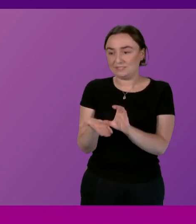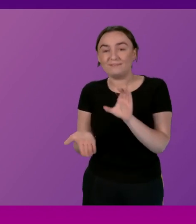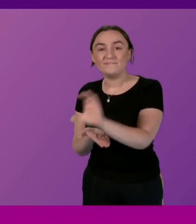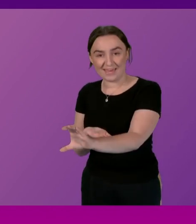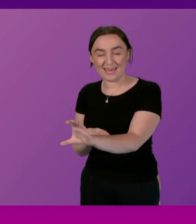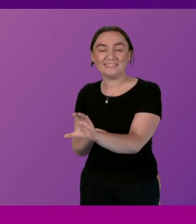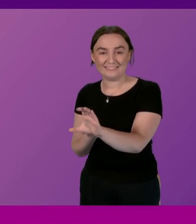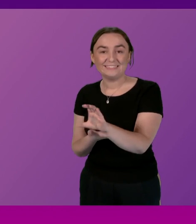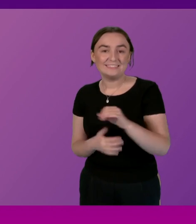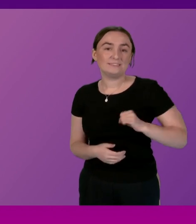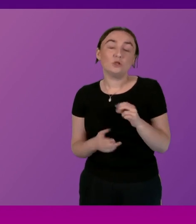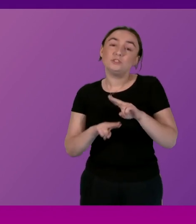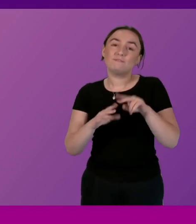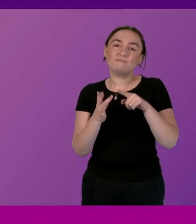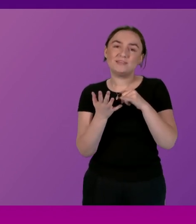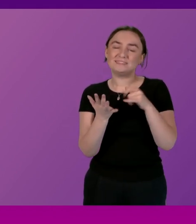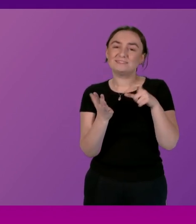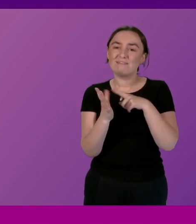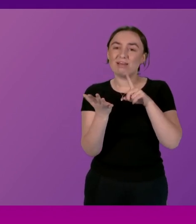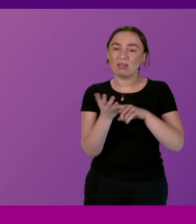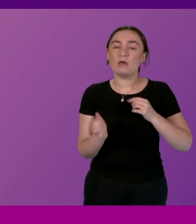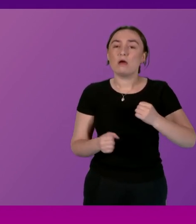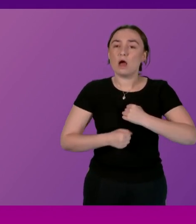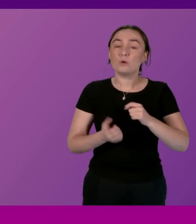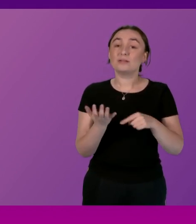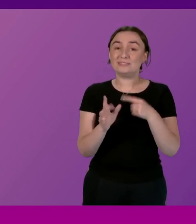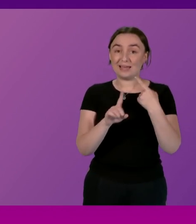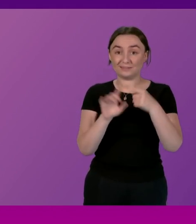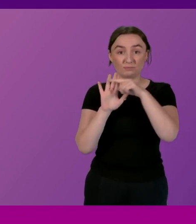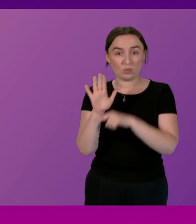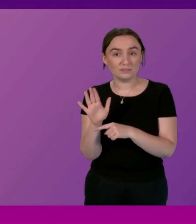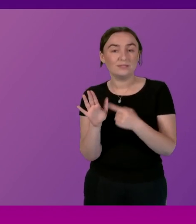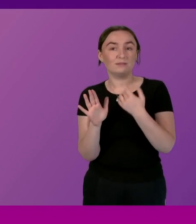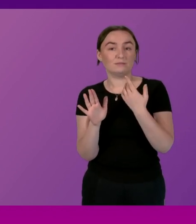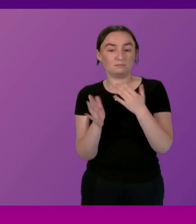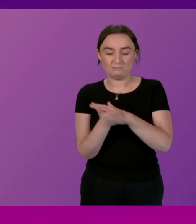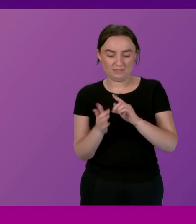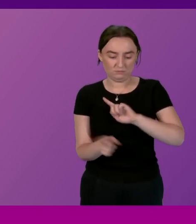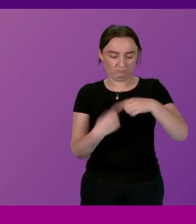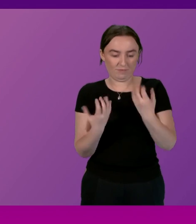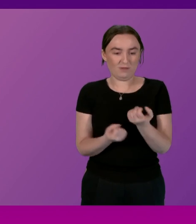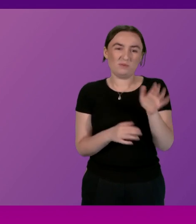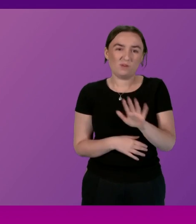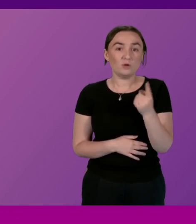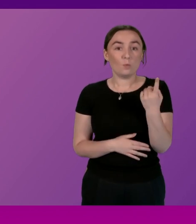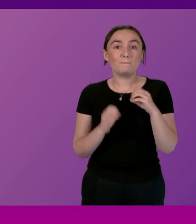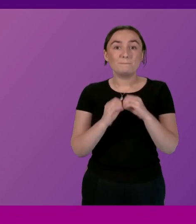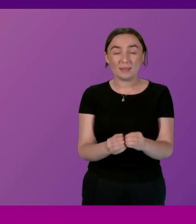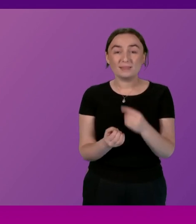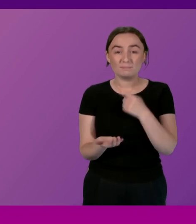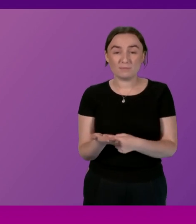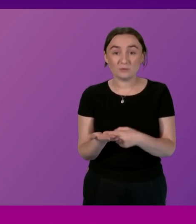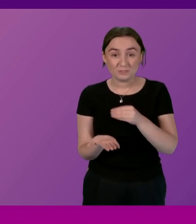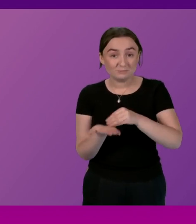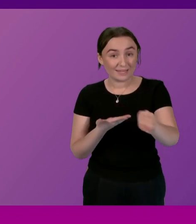because of the taxation policies we brought forward we have around about a billion pounds to spend and invest in our public services thank you